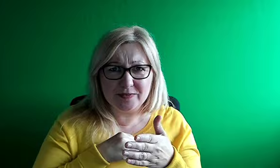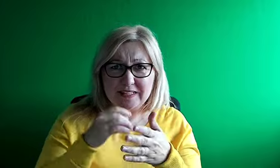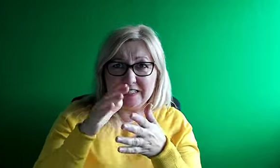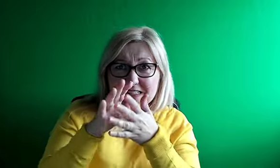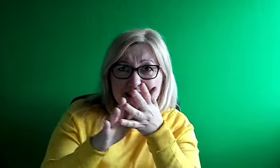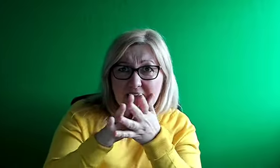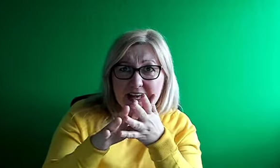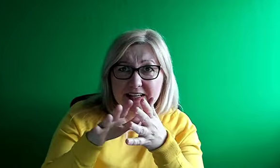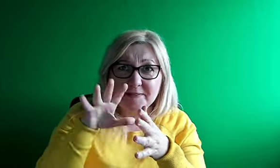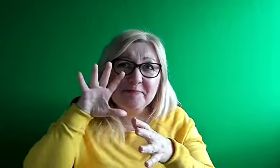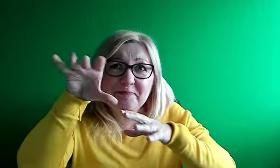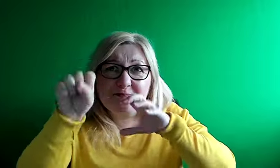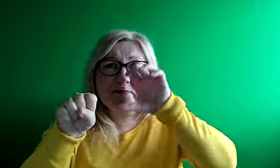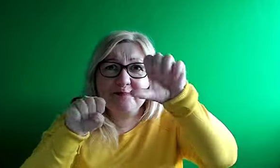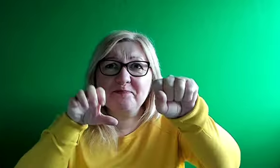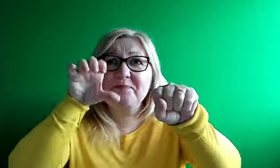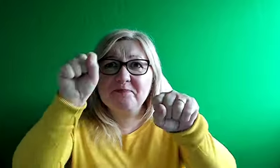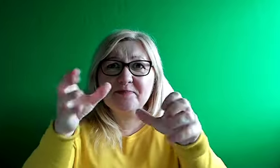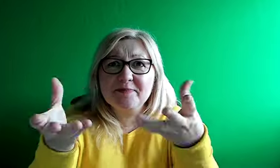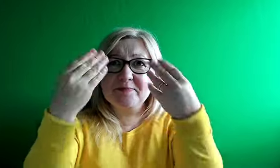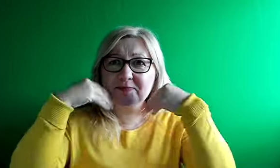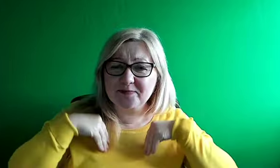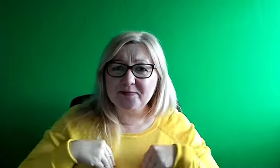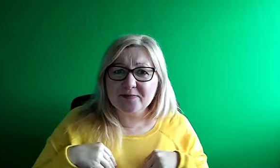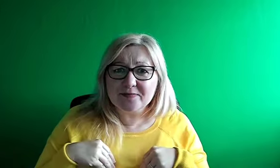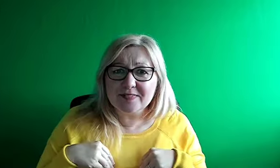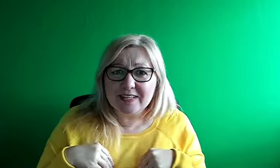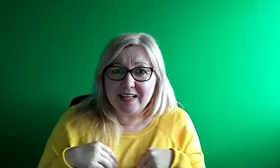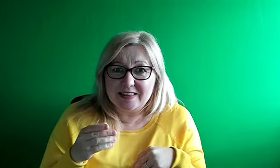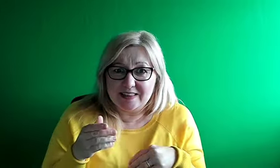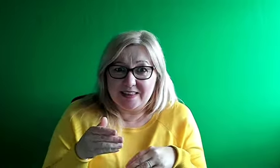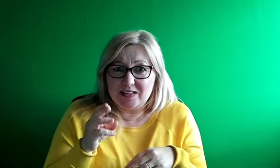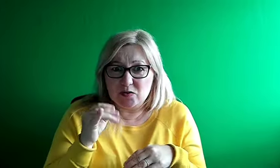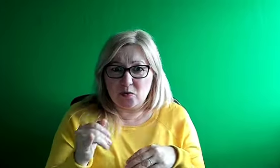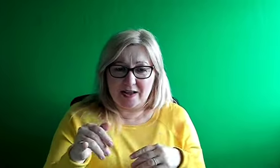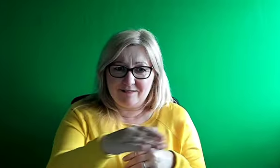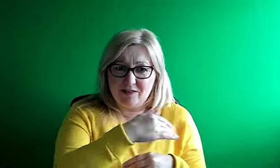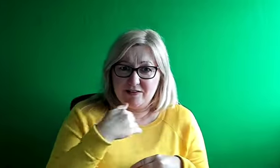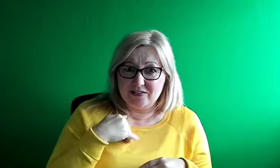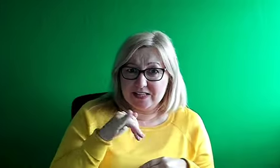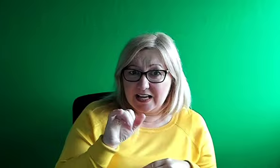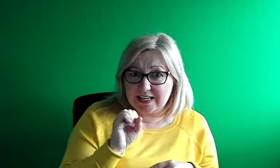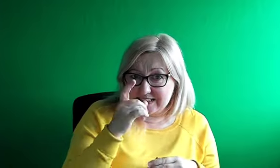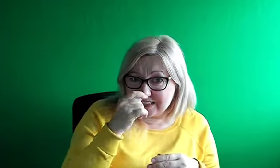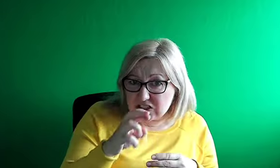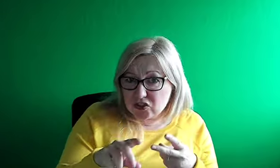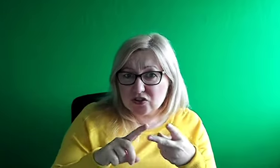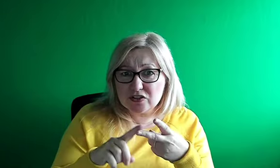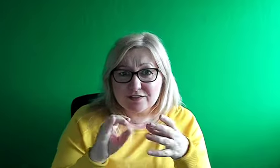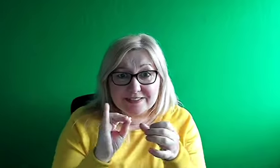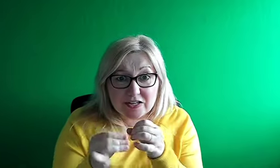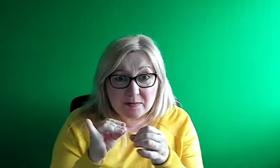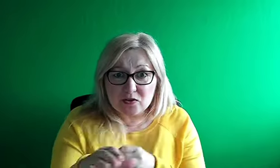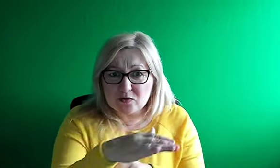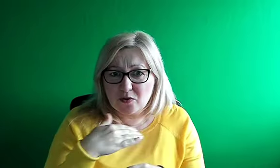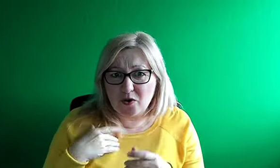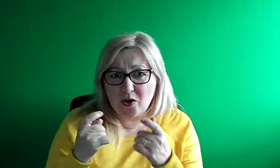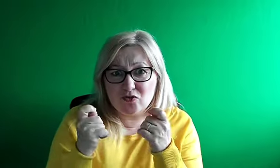so that's where interpreters and sign language teachers are training in the world across Ireland now, so I cannot recommend it enough, that's why you do PY